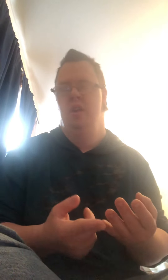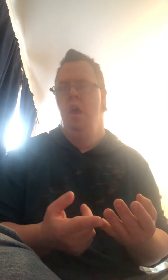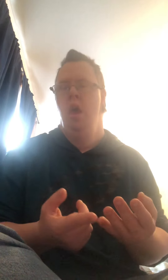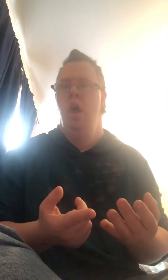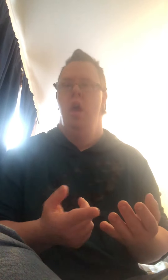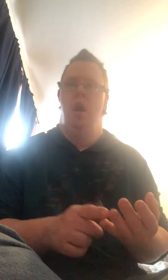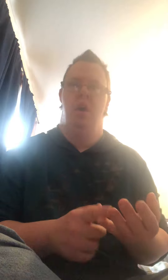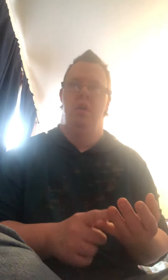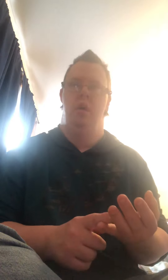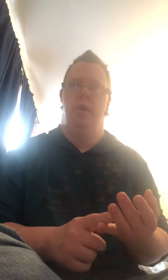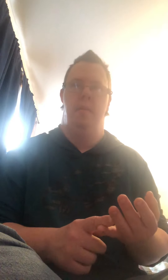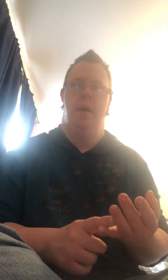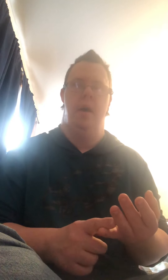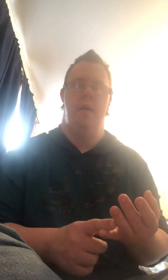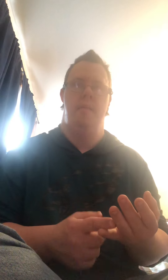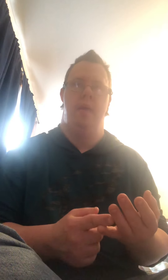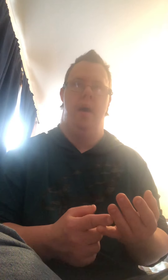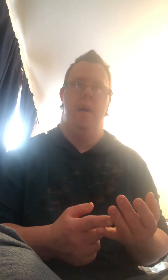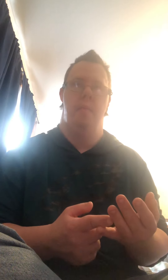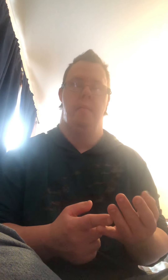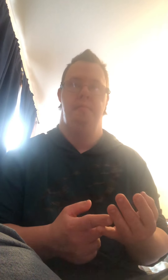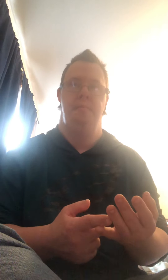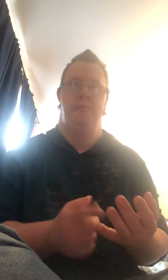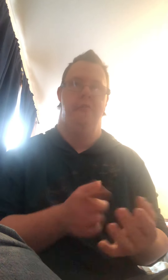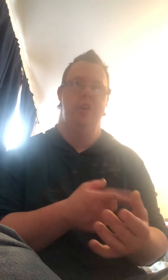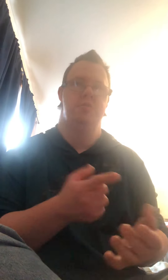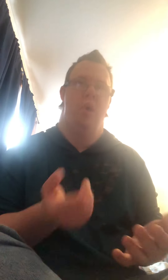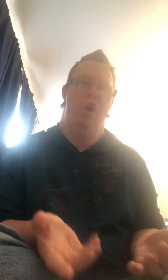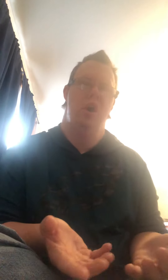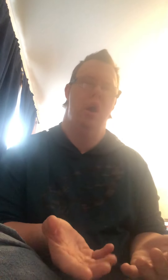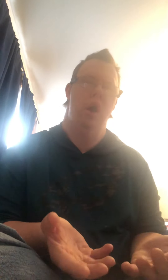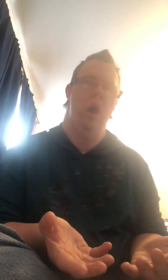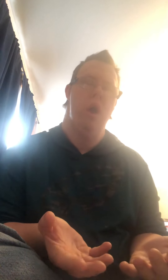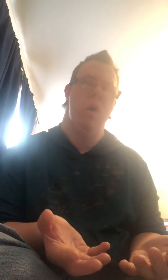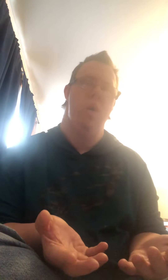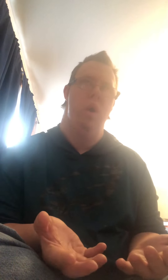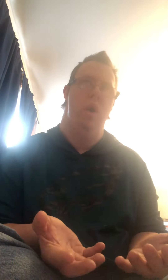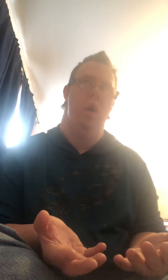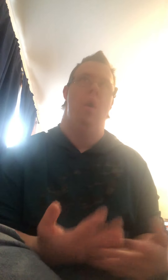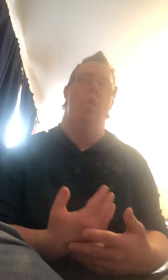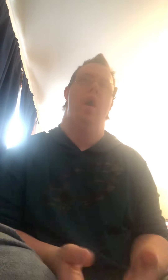or also sometimes on Facebook well